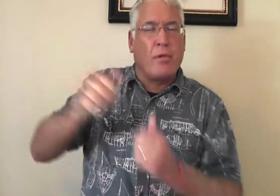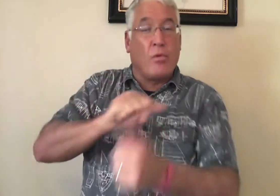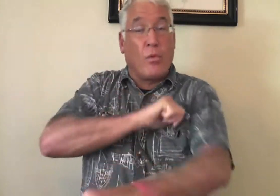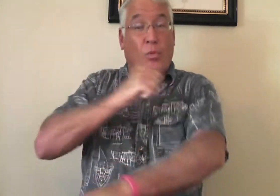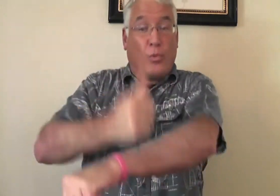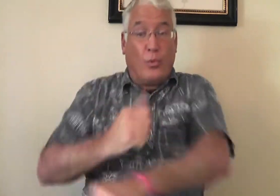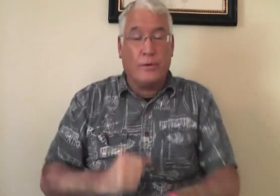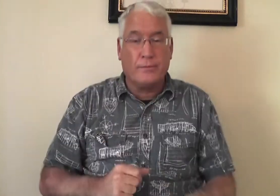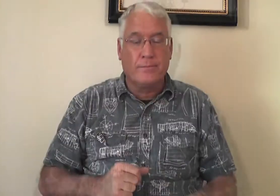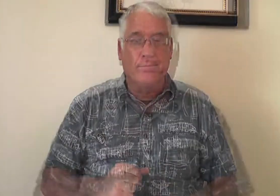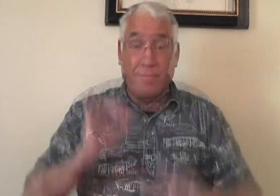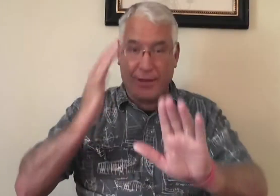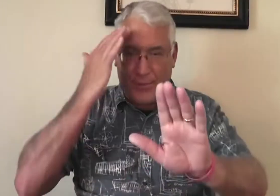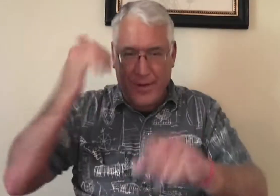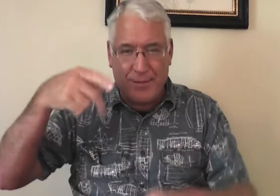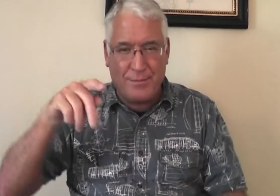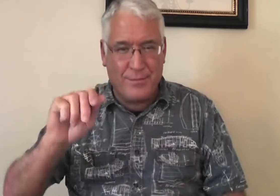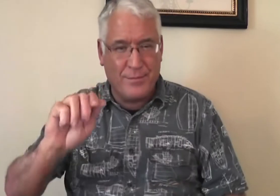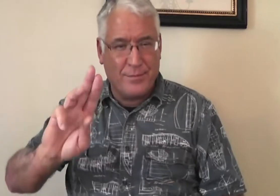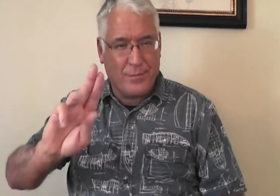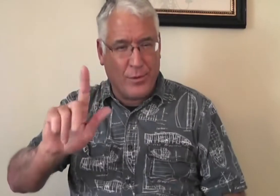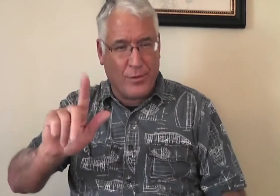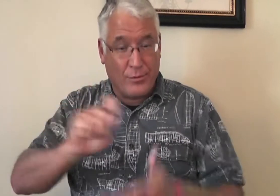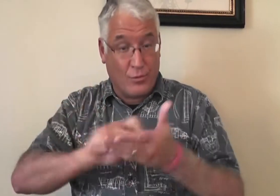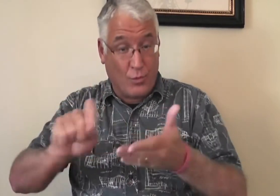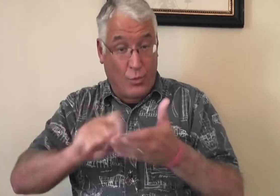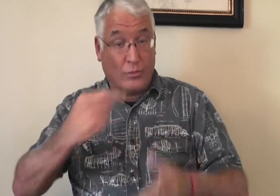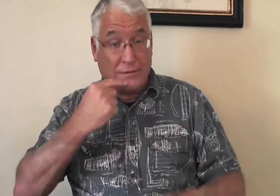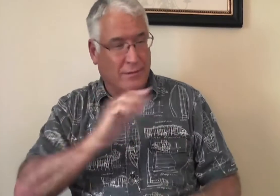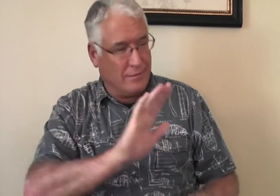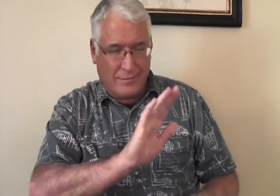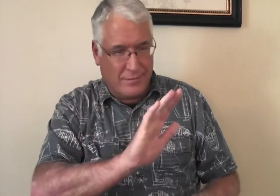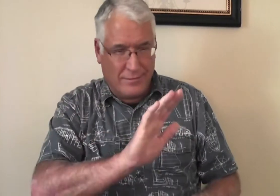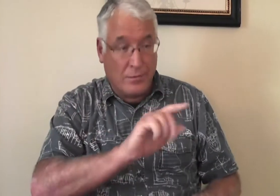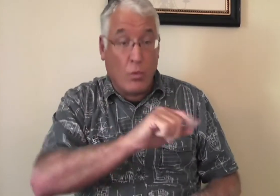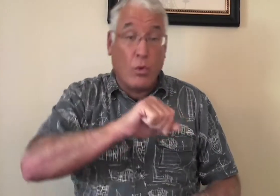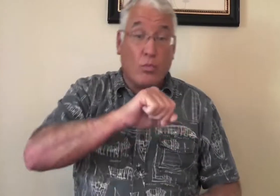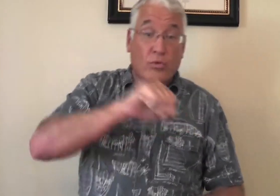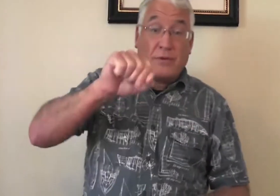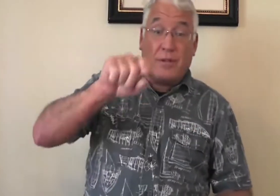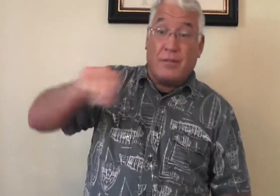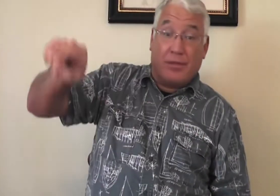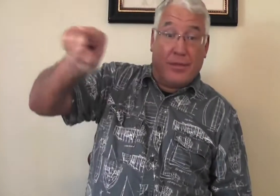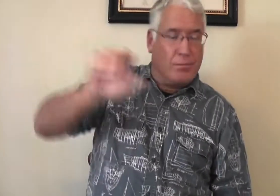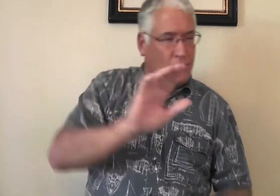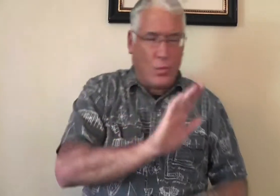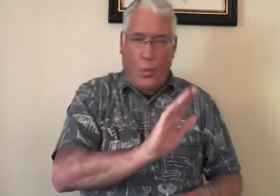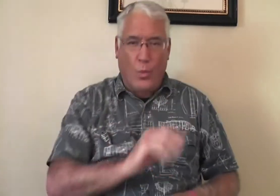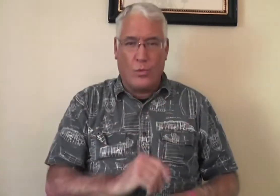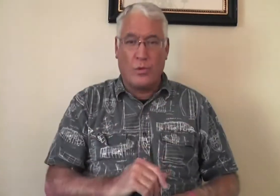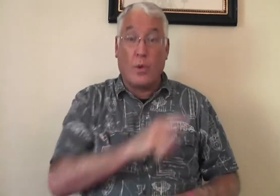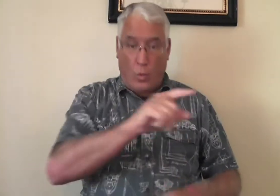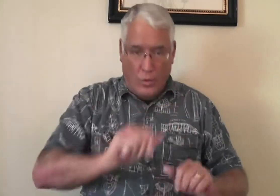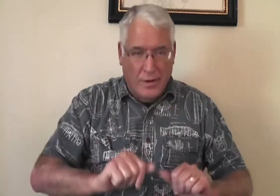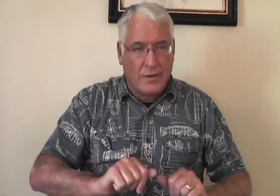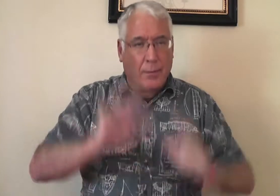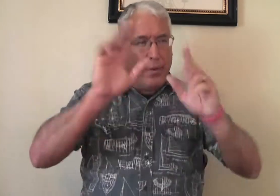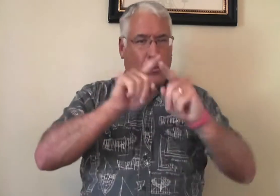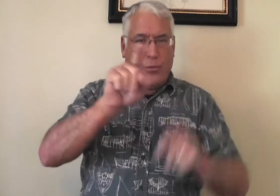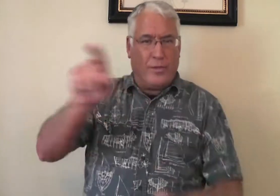have to resist them. Now, Paul, he wrote to these ancient Christians, and he said, No, you do not